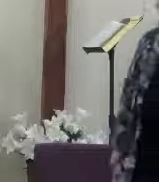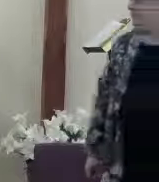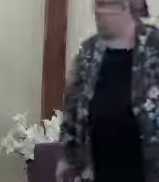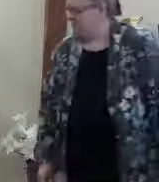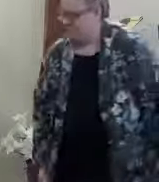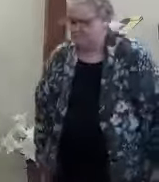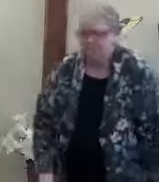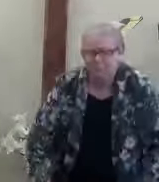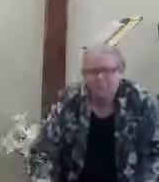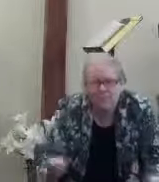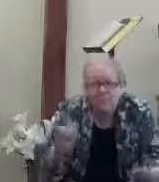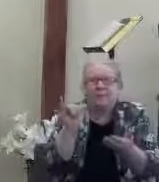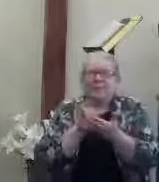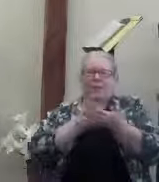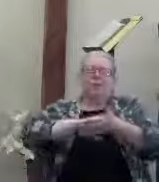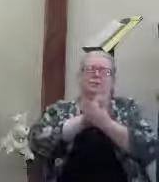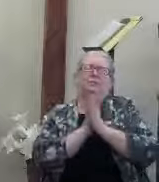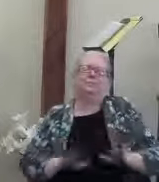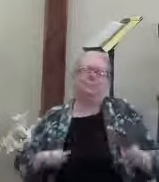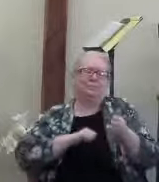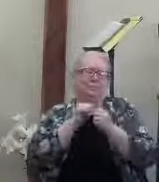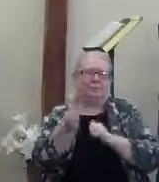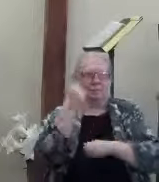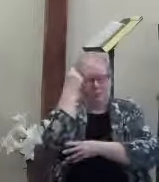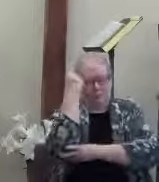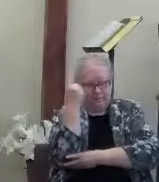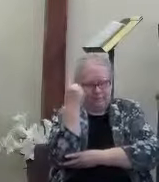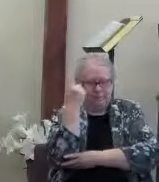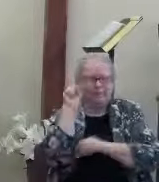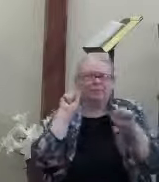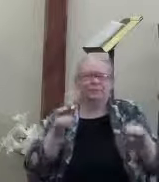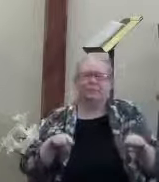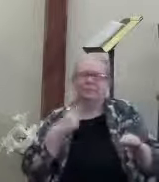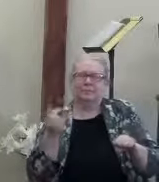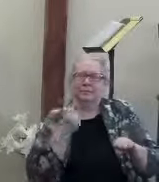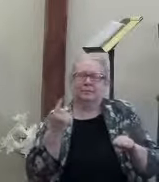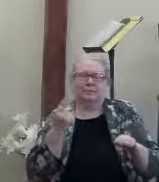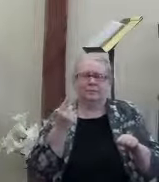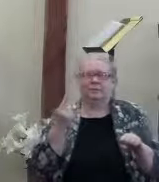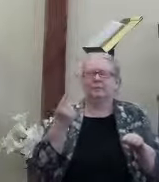There is a peace that passes understanding, and it can only come from God.